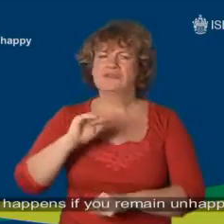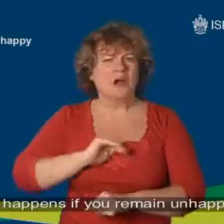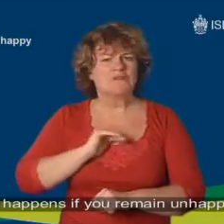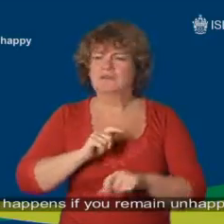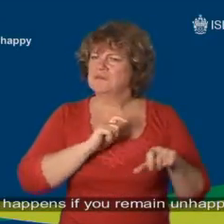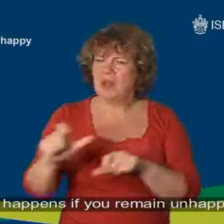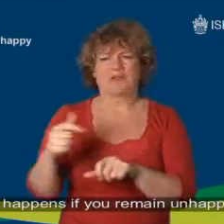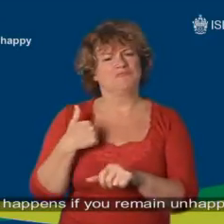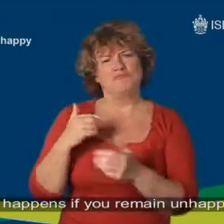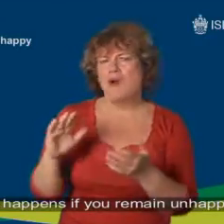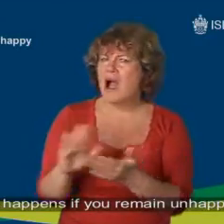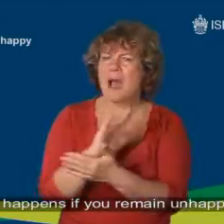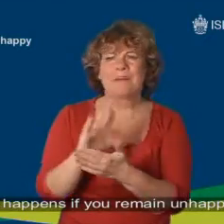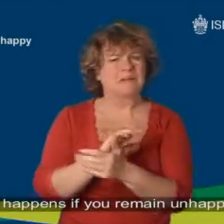Learn from our make the